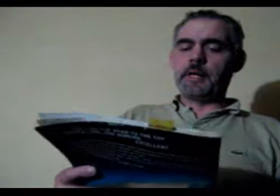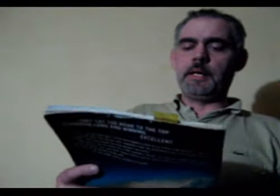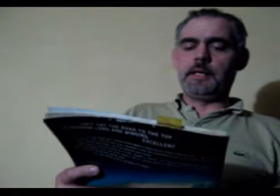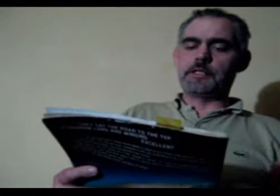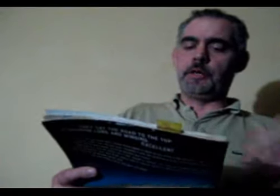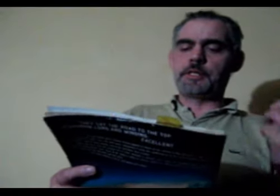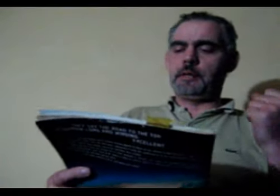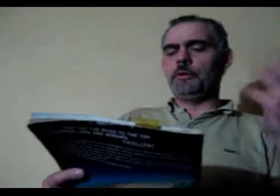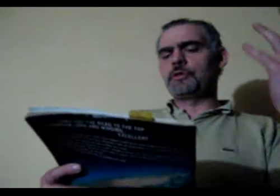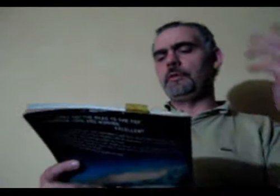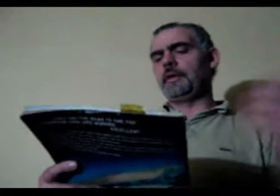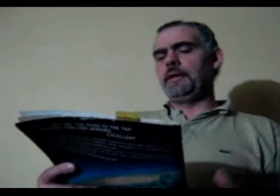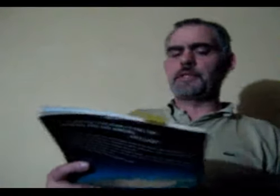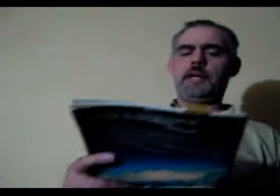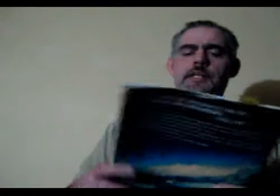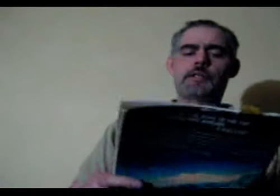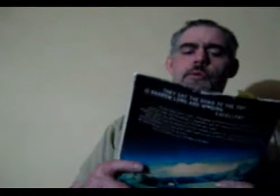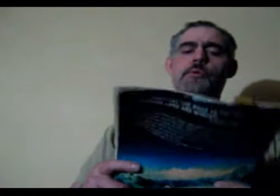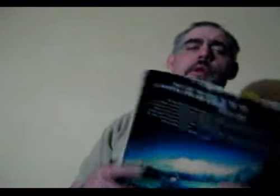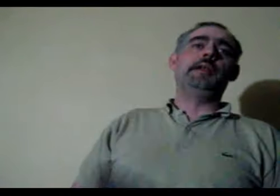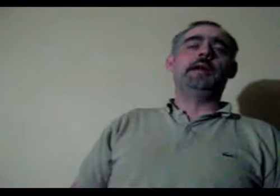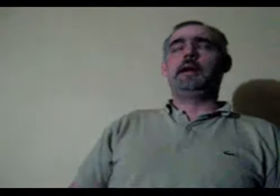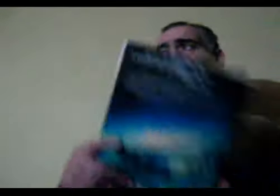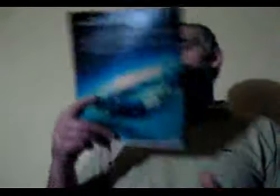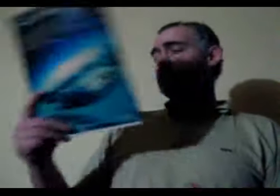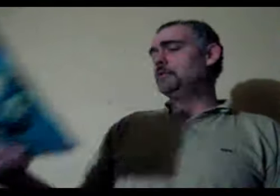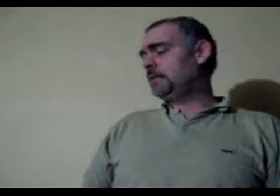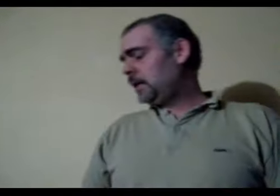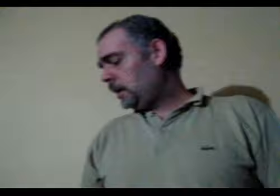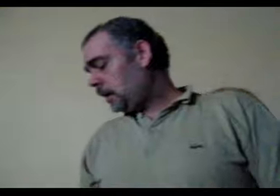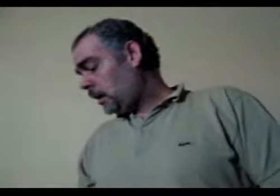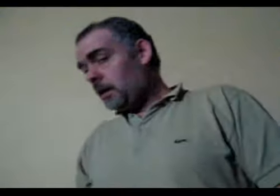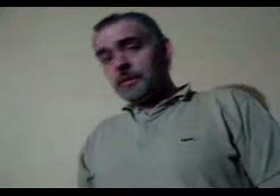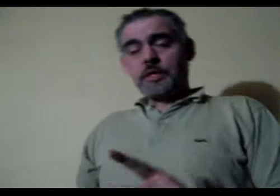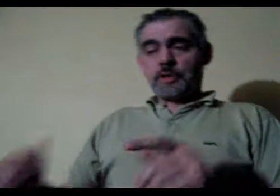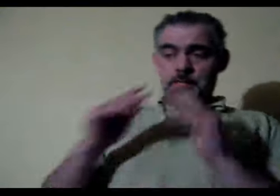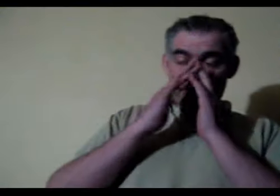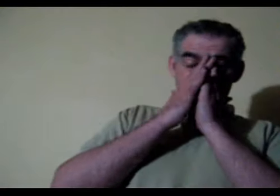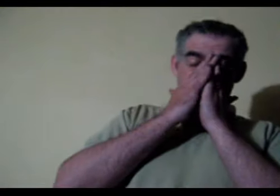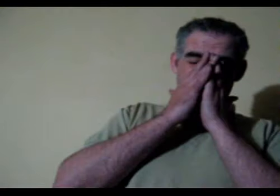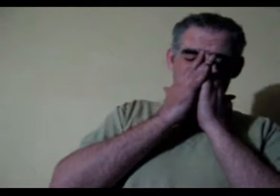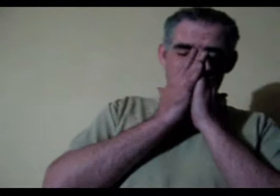brain is hot and emotional and the left side is cool and analytical An interesting article that gave me